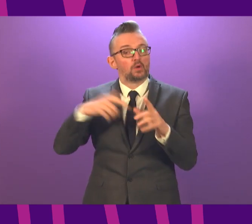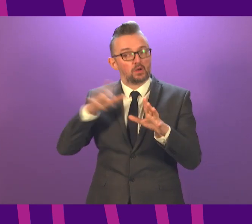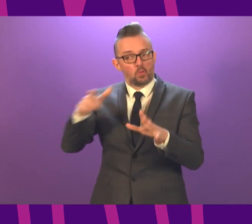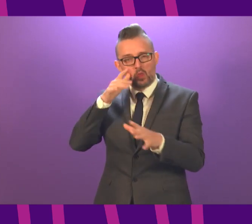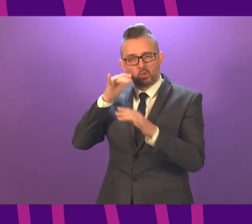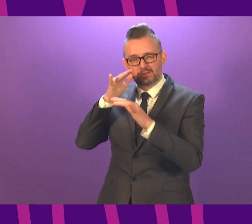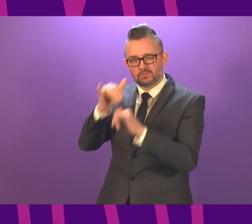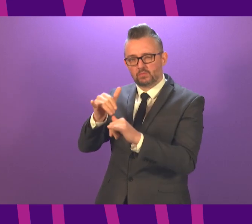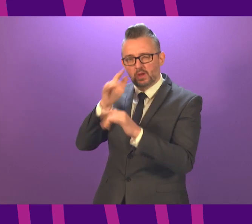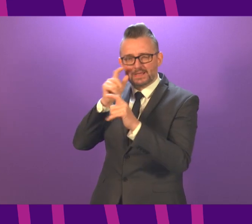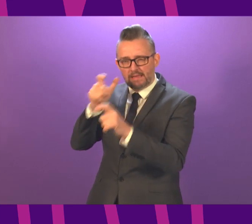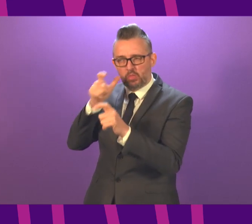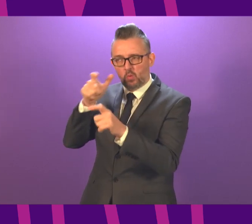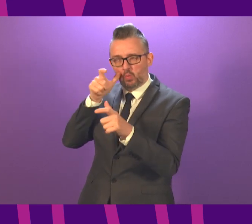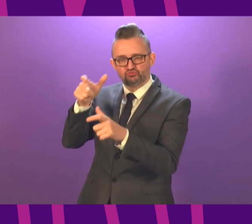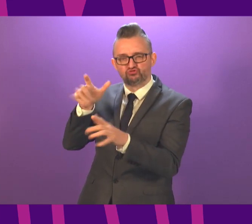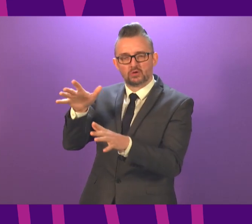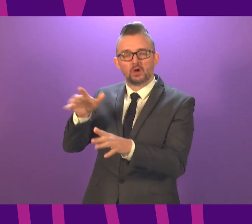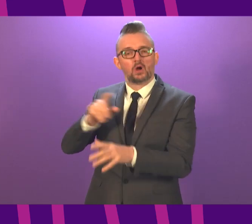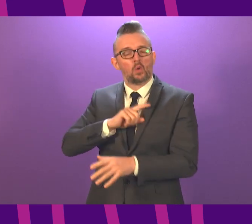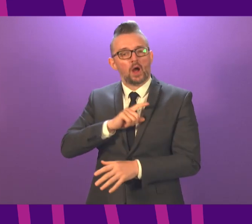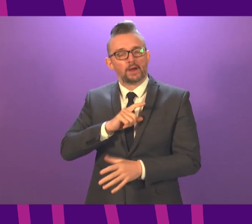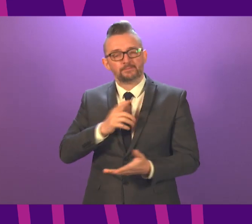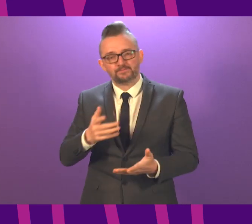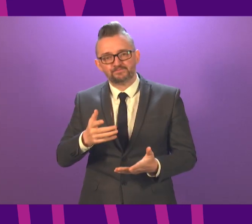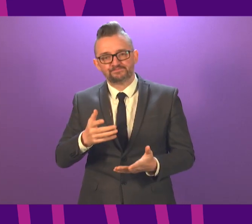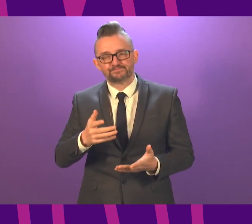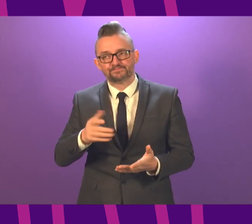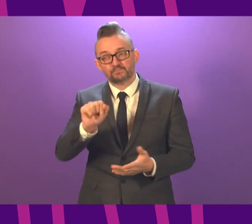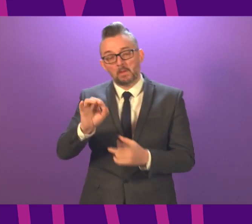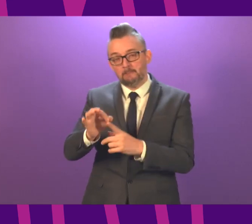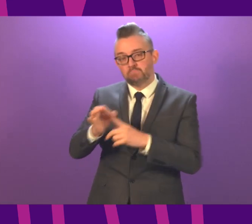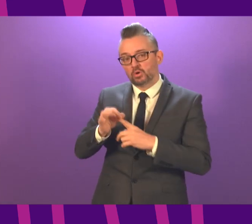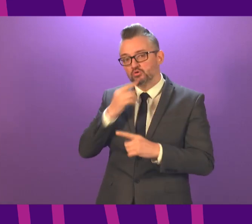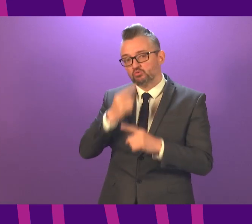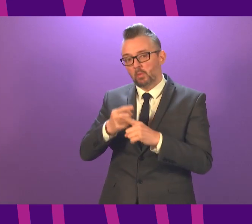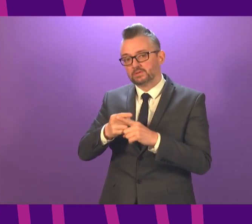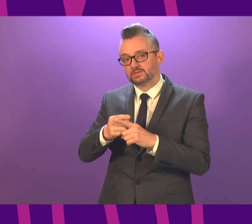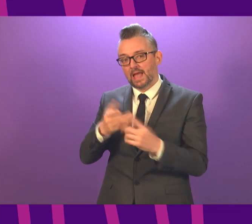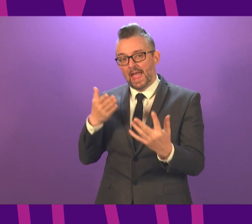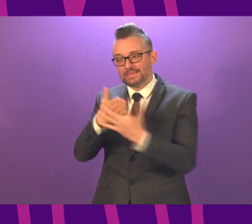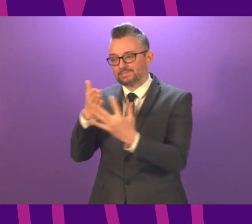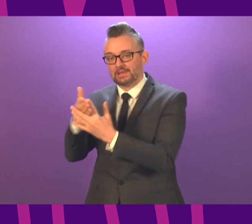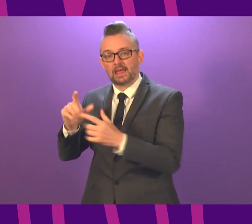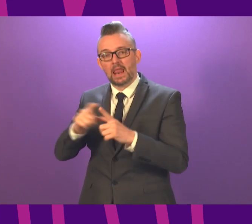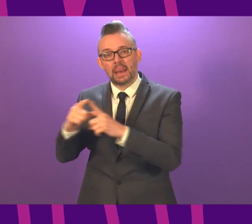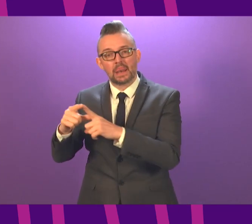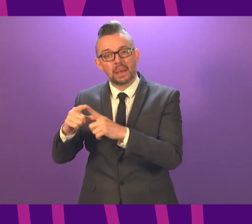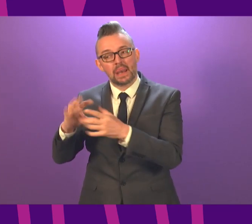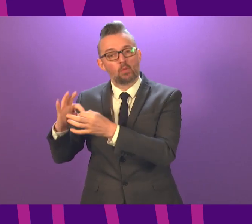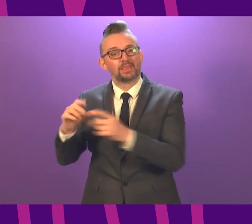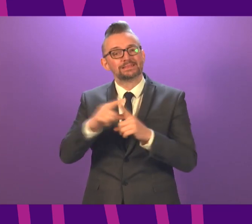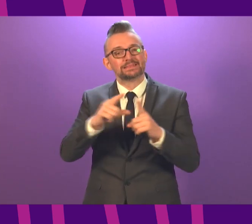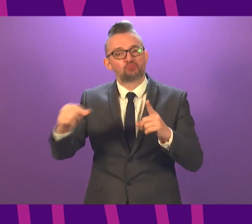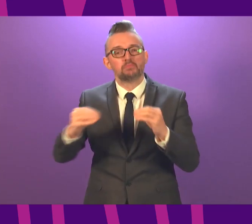very carefully indeed. And I absolutely take the point about the even the greater accessibility issues around digital and broadband.